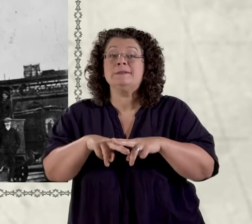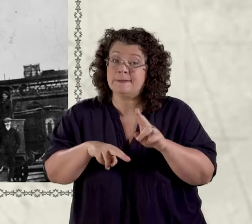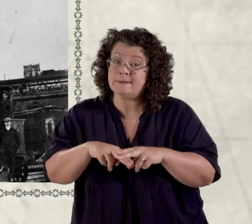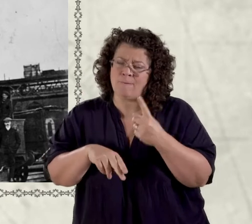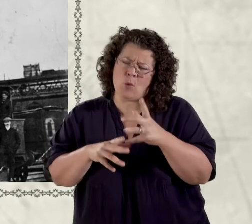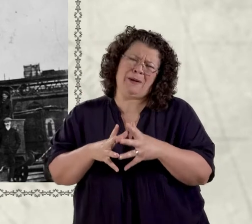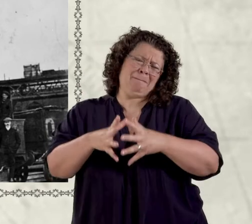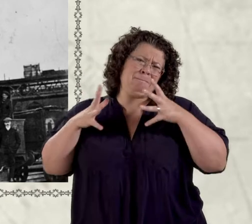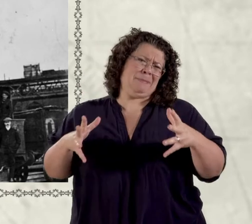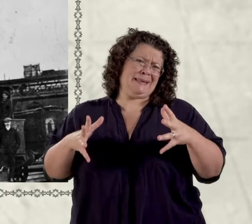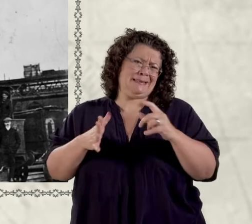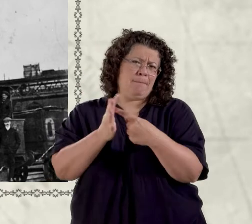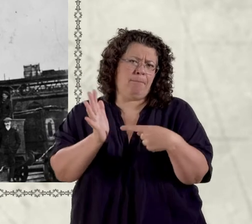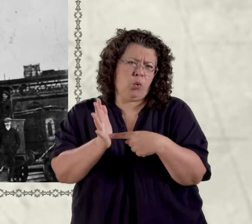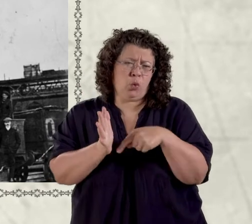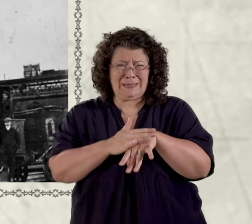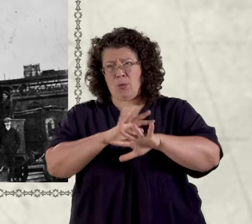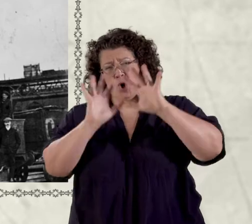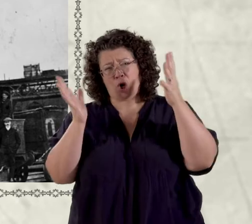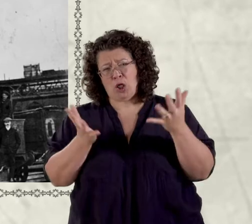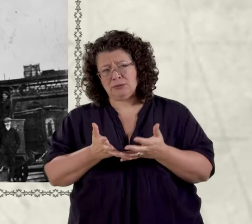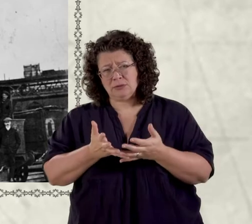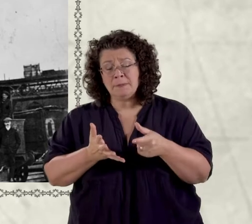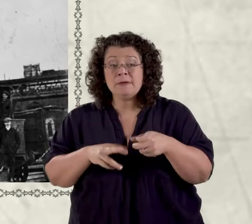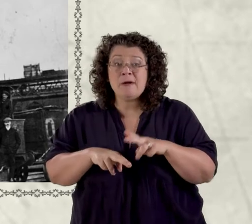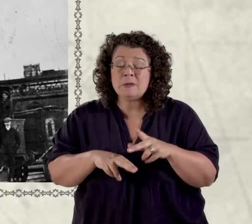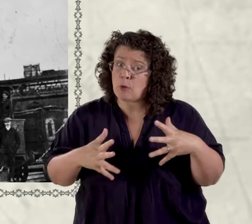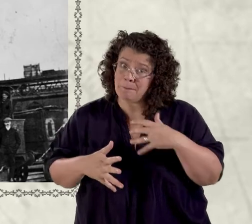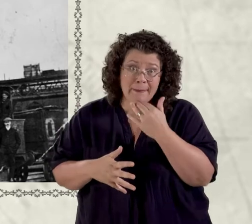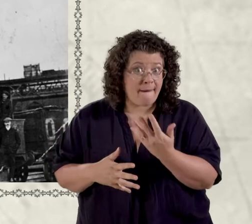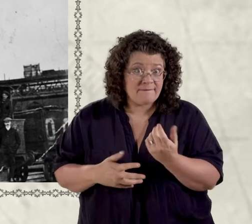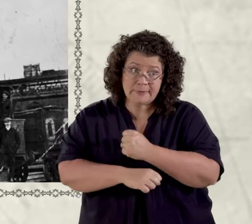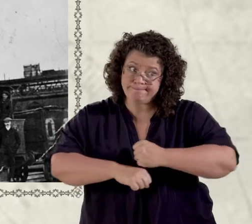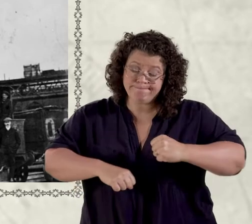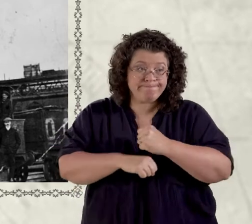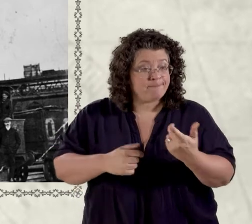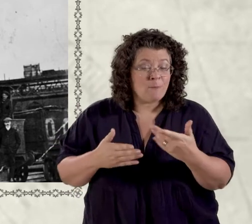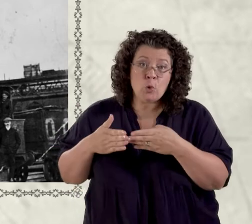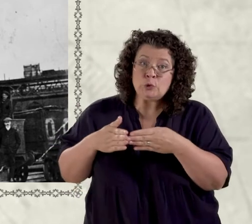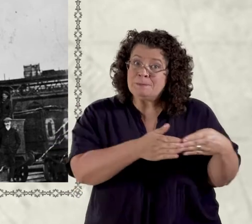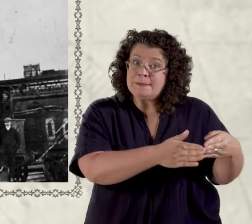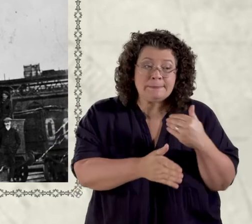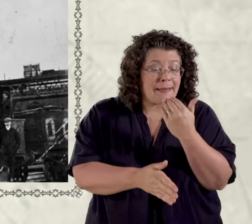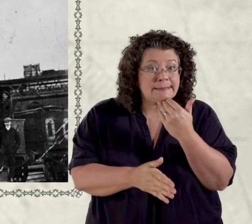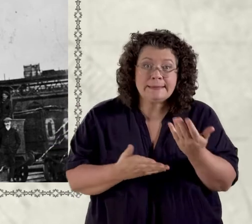in the world but cardiff wasn't big enough to hold so many ships so what do you think happened next